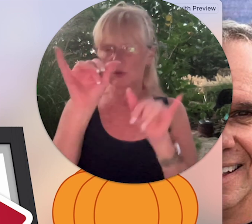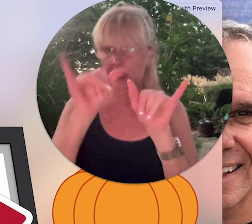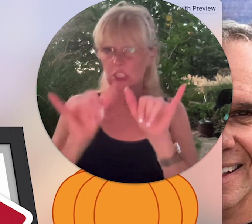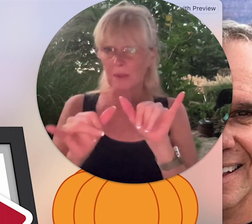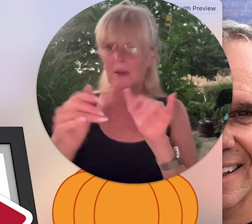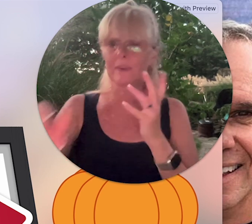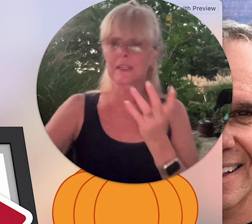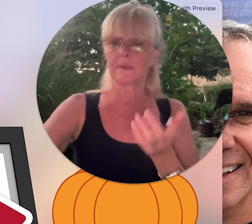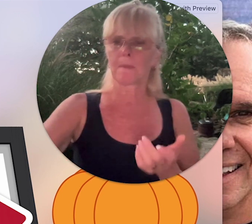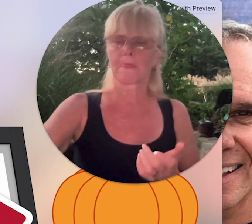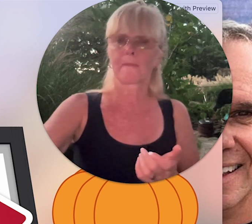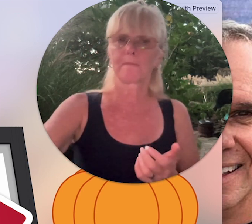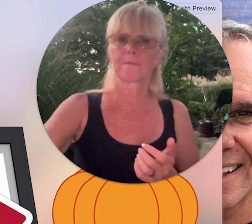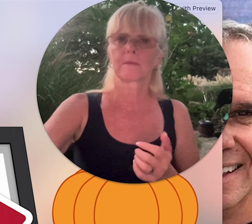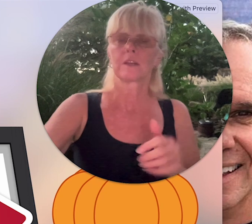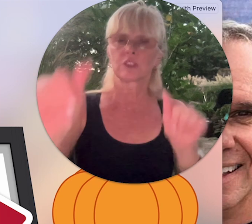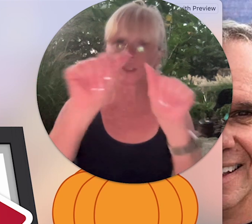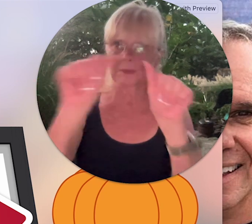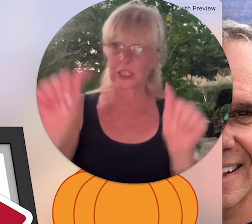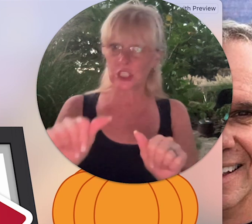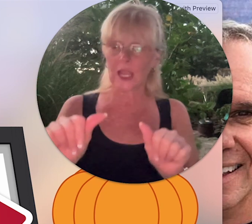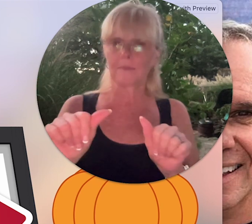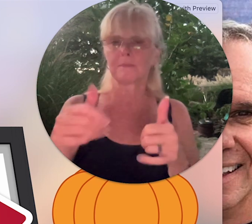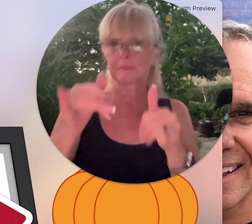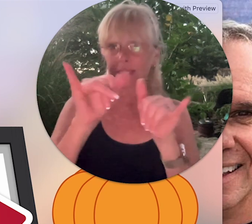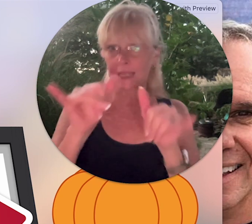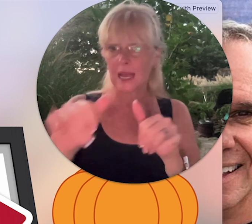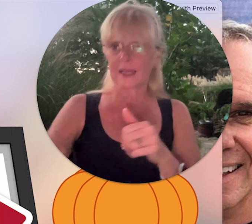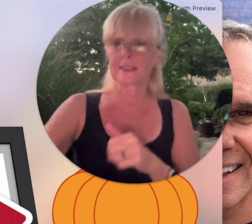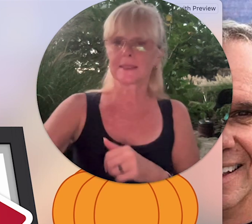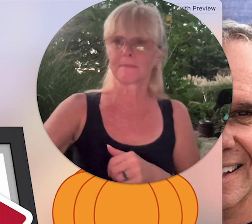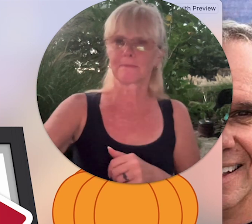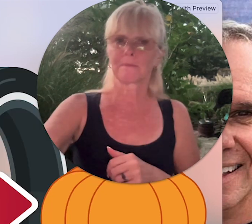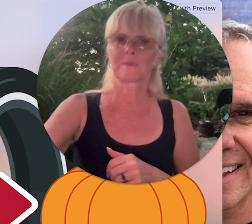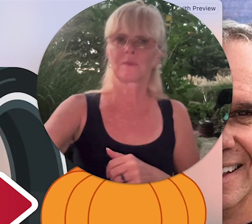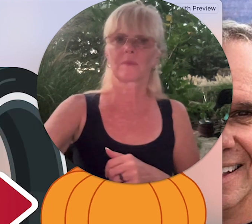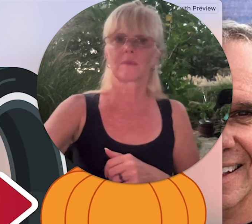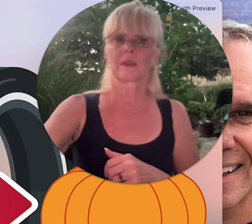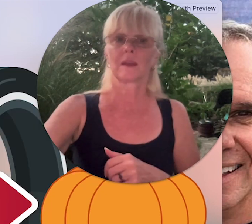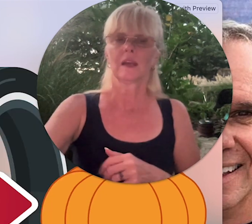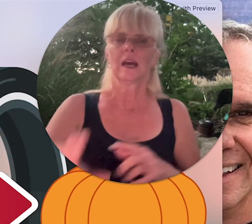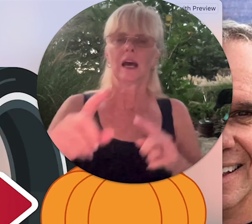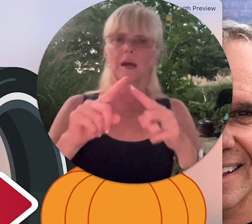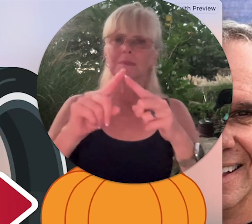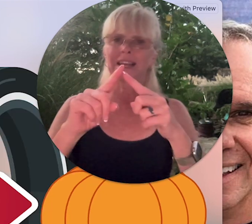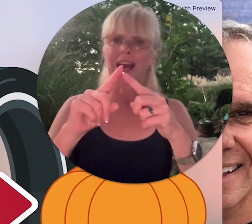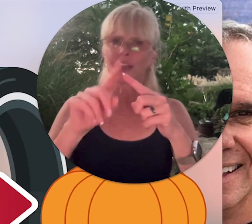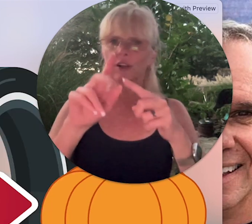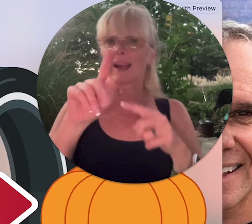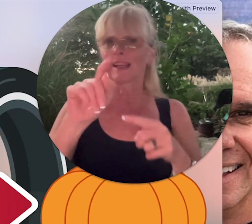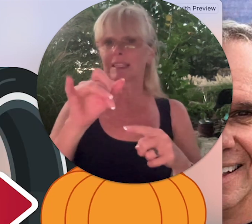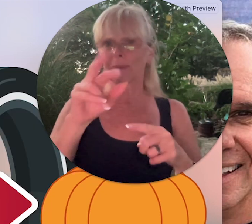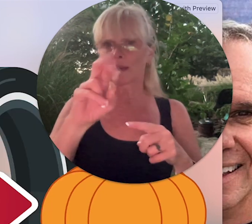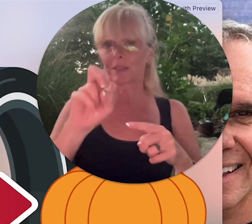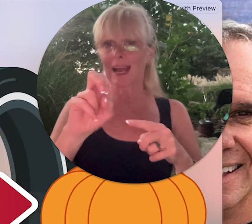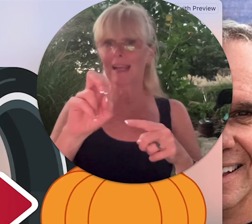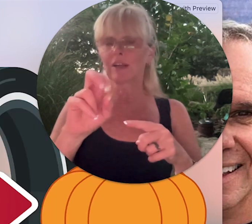the shape of it excuse me the shape size tire I spell tire